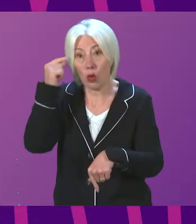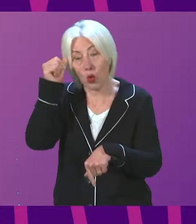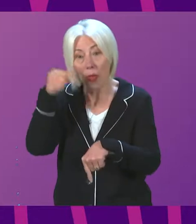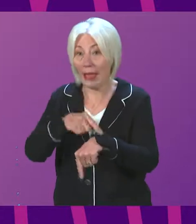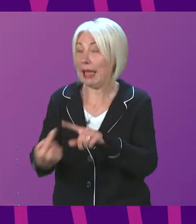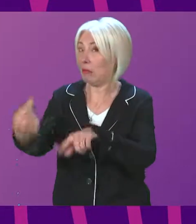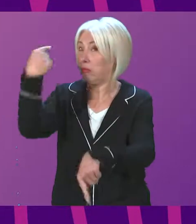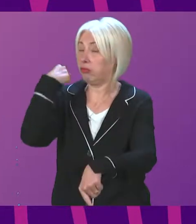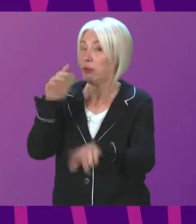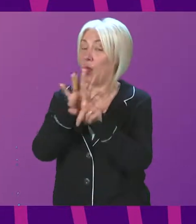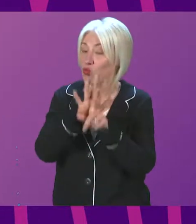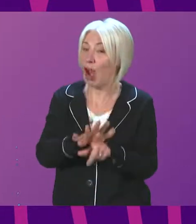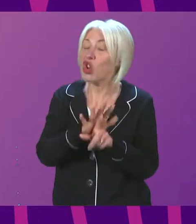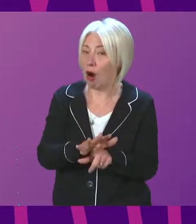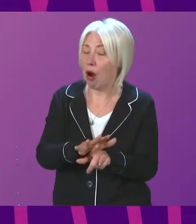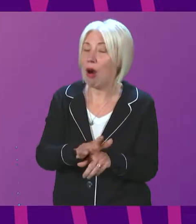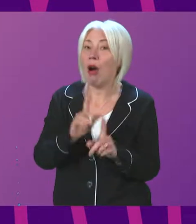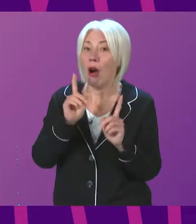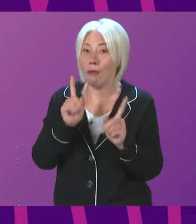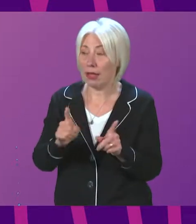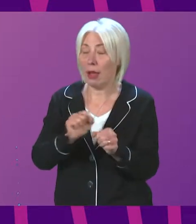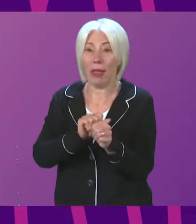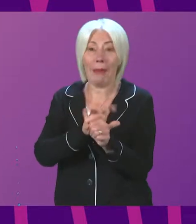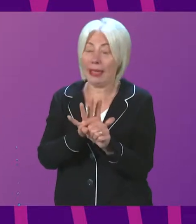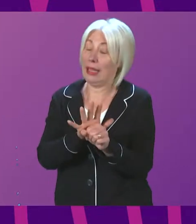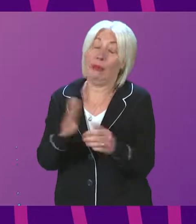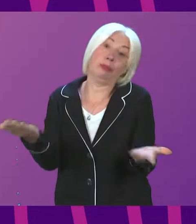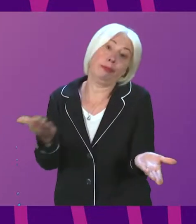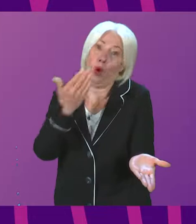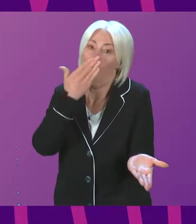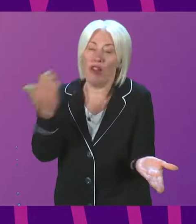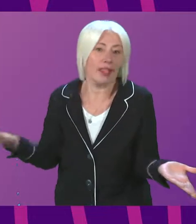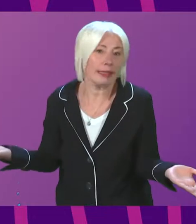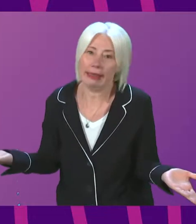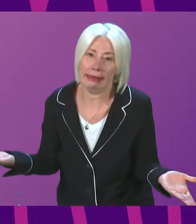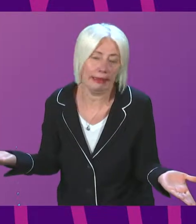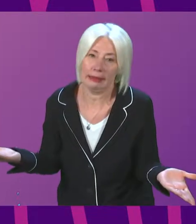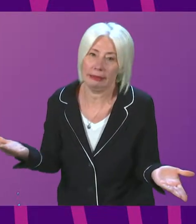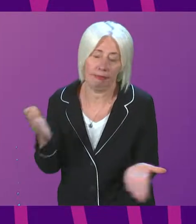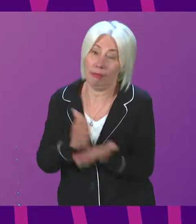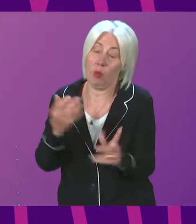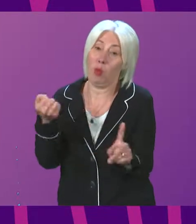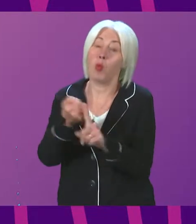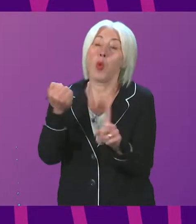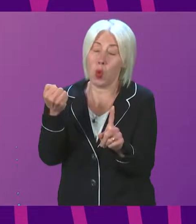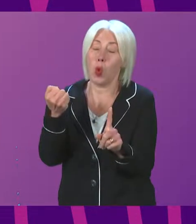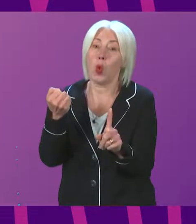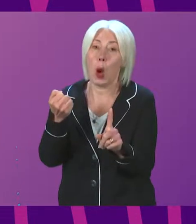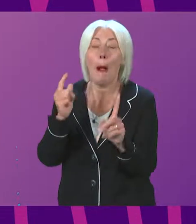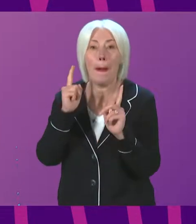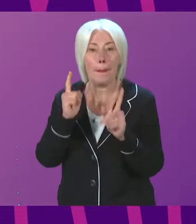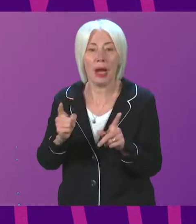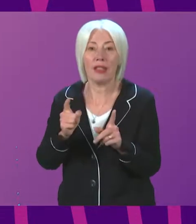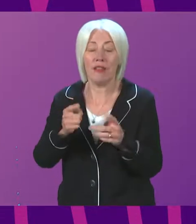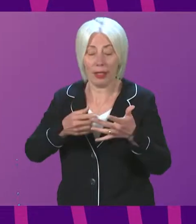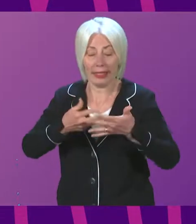that were on the National Health Service. The pandemic obviously had a significant impact, but in terms of